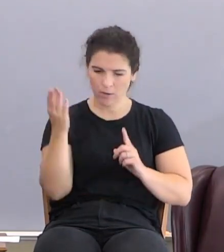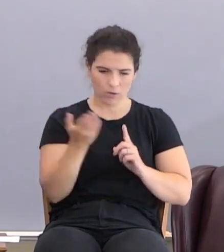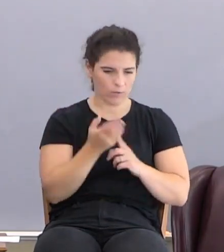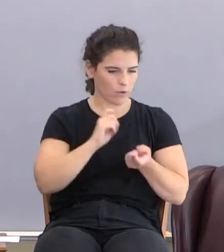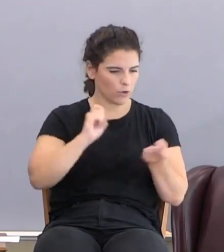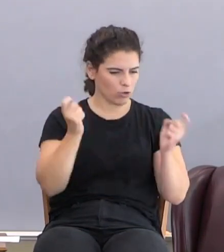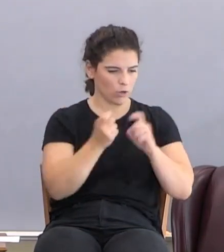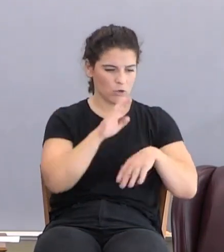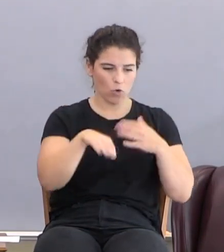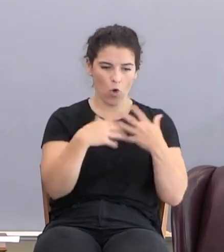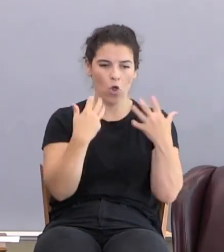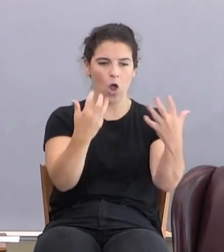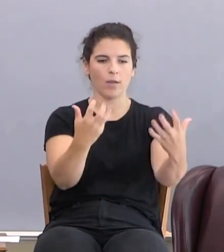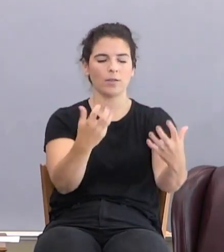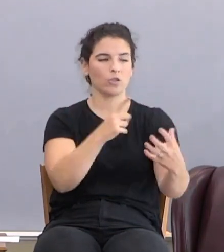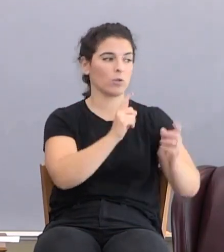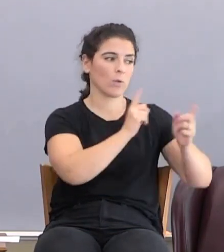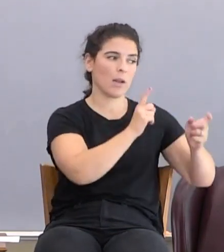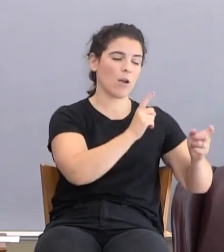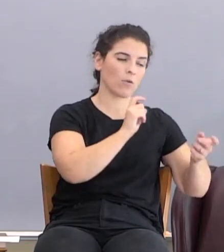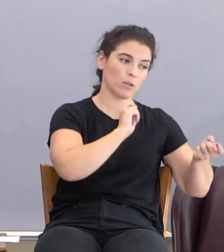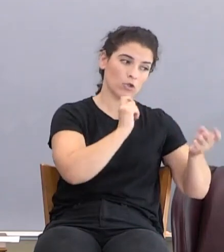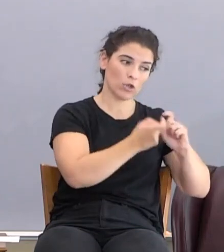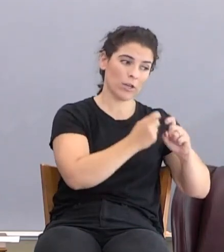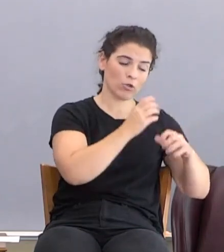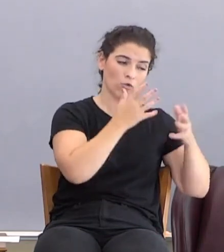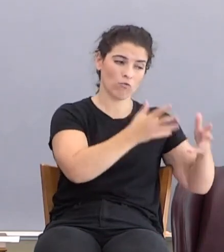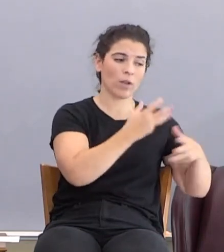humanity. That's pretty good.